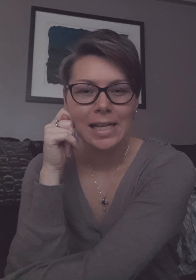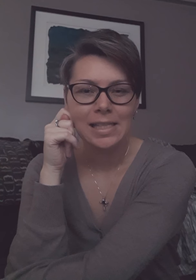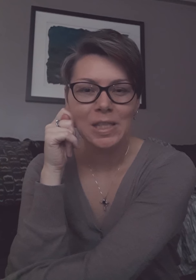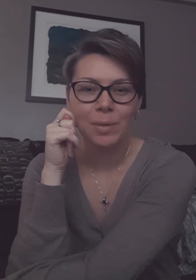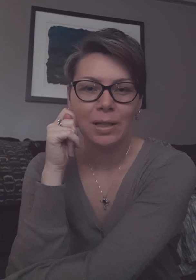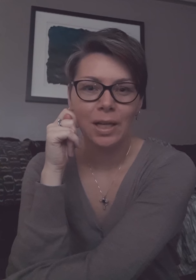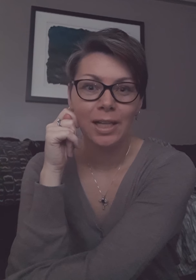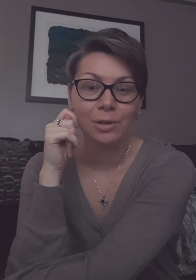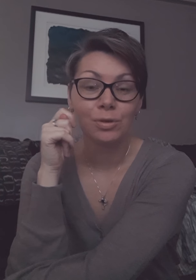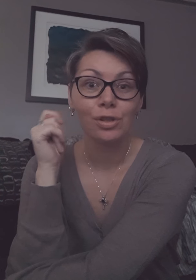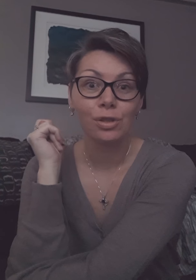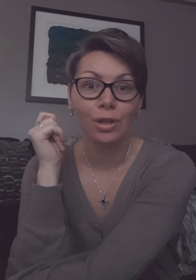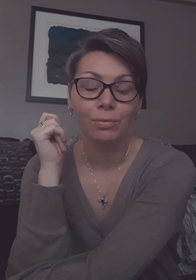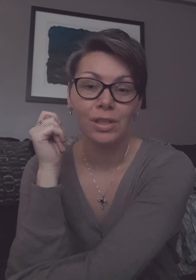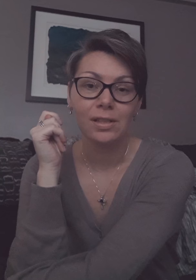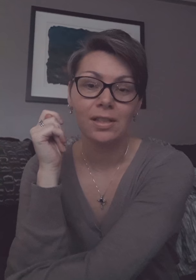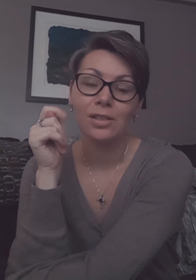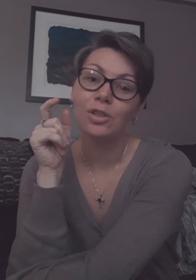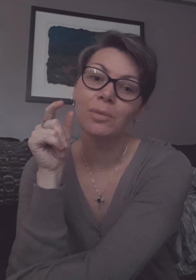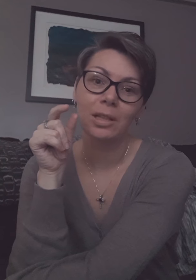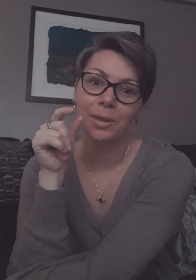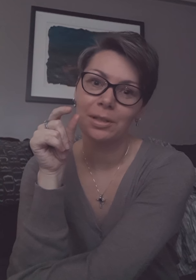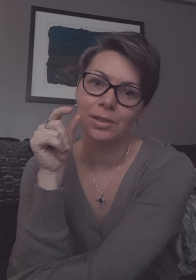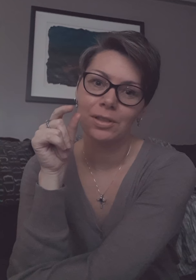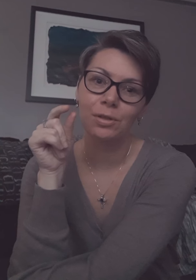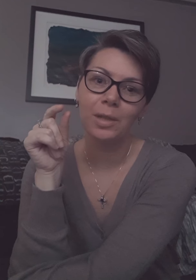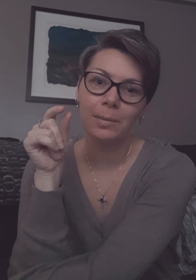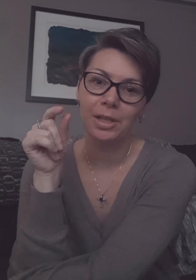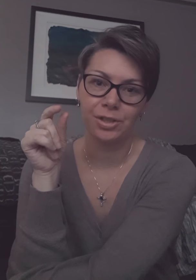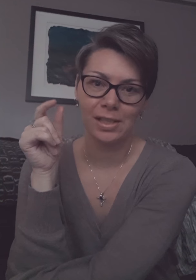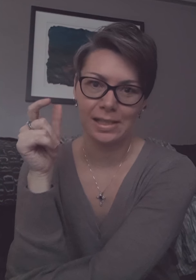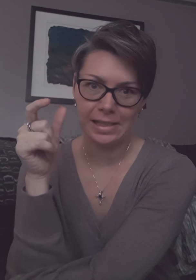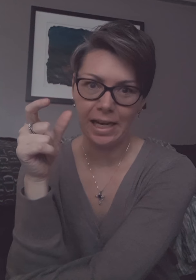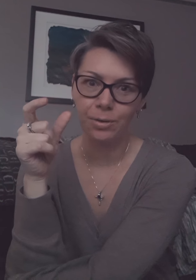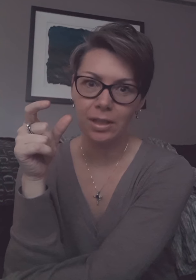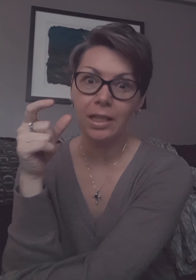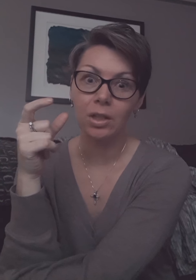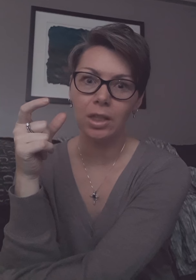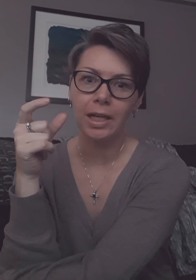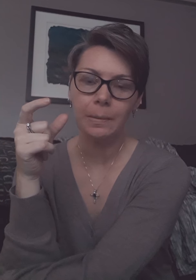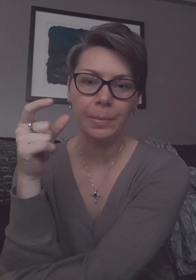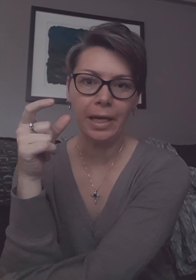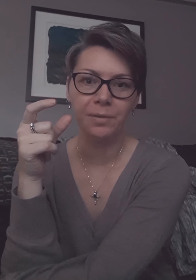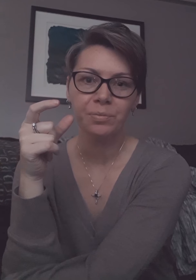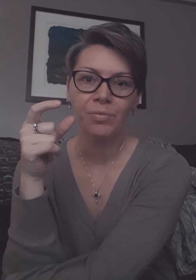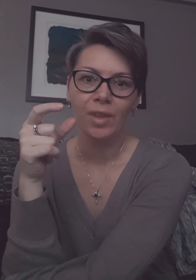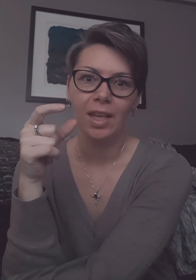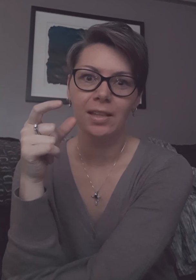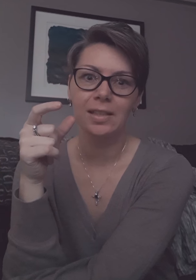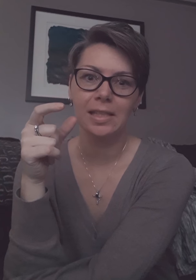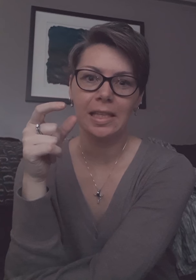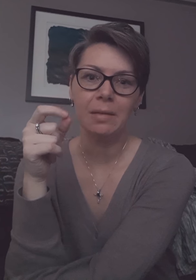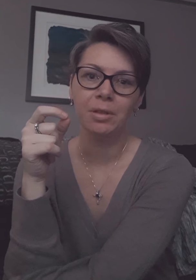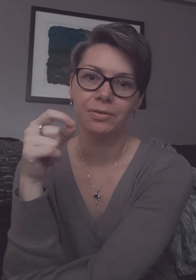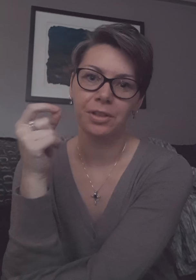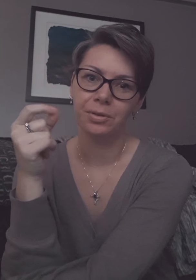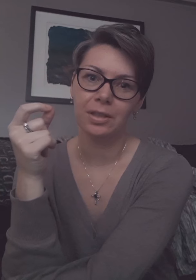since my lining was was two millimeter two millimeters doesn't sound like a lot but in the scheme of uterine